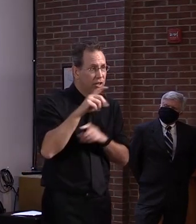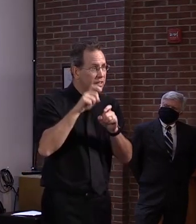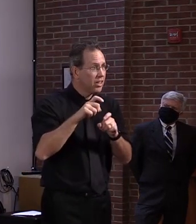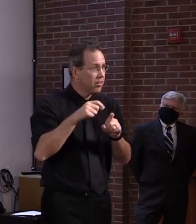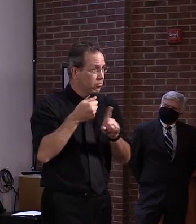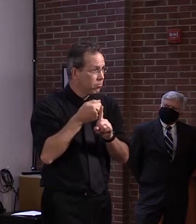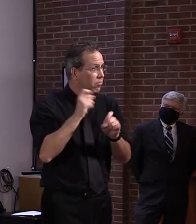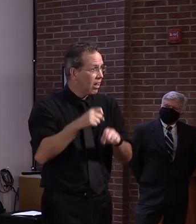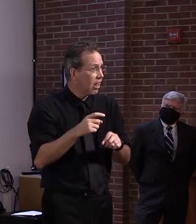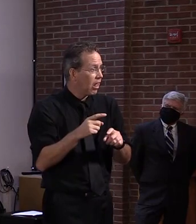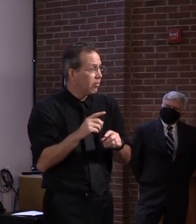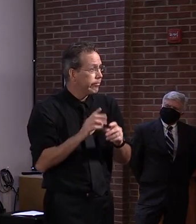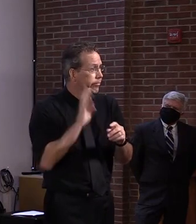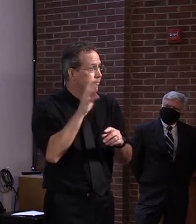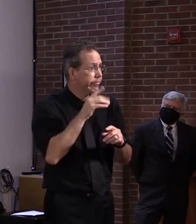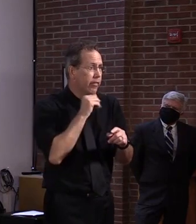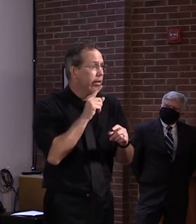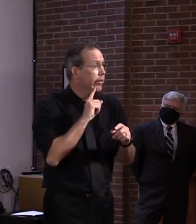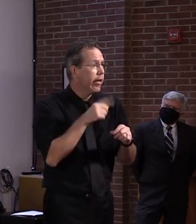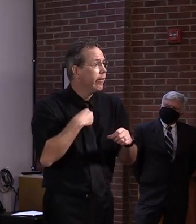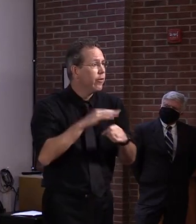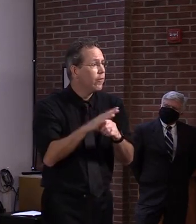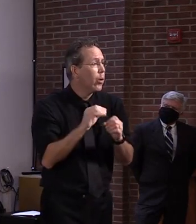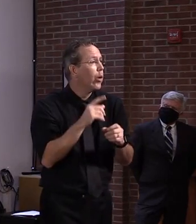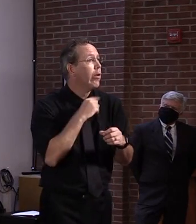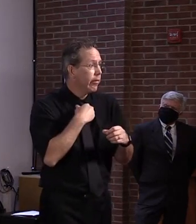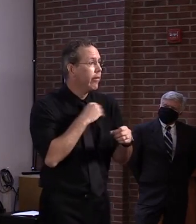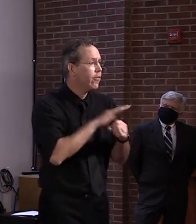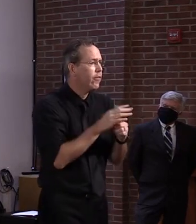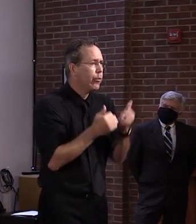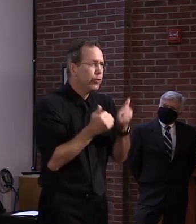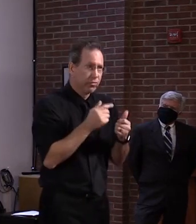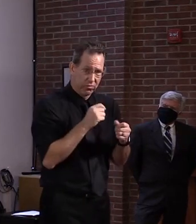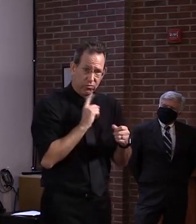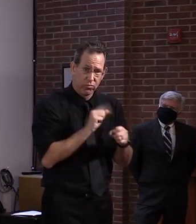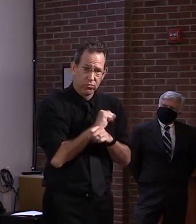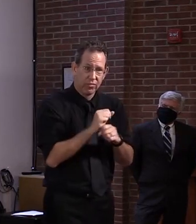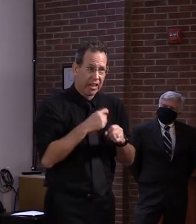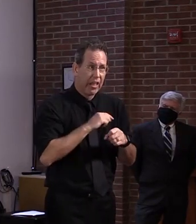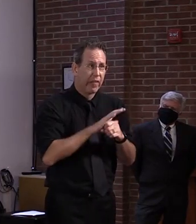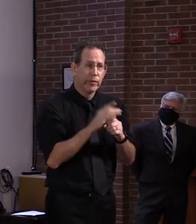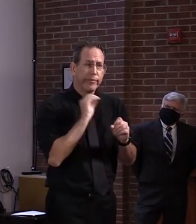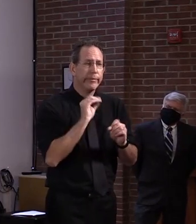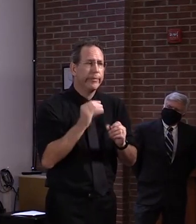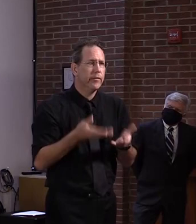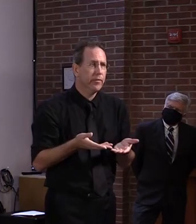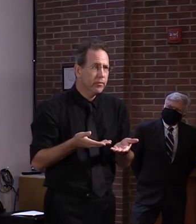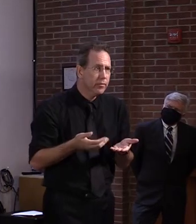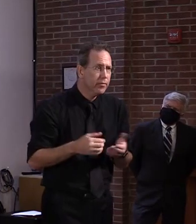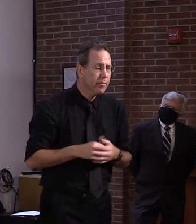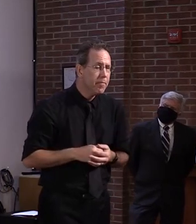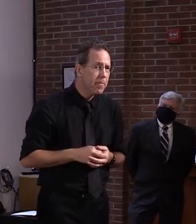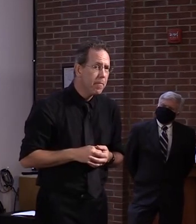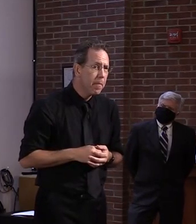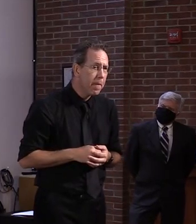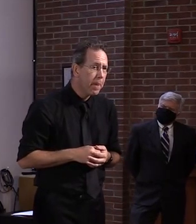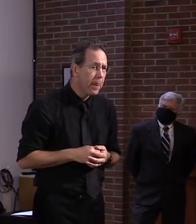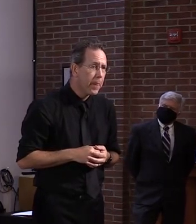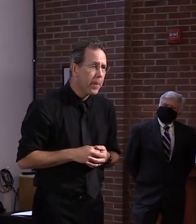That would be a possibility. That would be a possibility with any of the testing platforms that are used for COVID-19, to be honest.